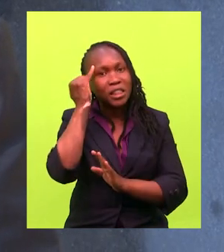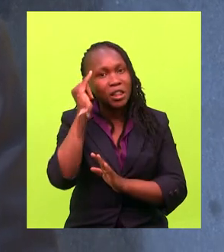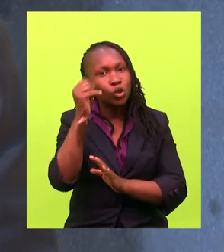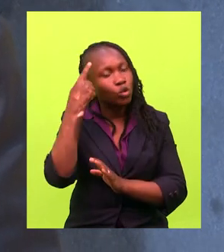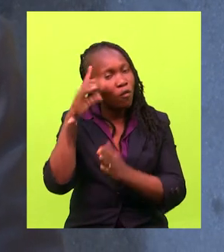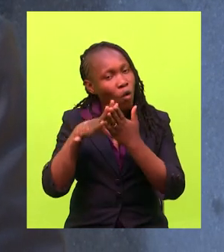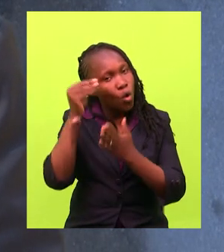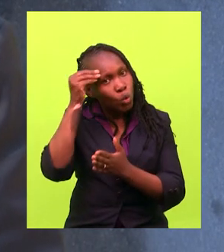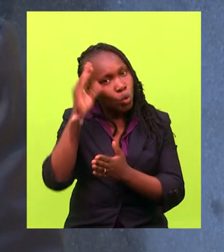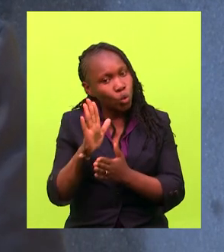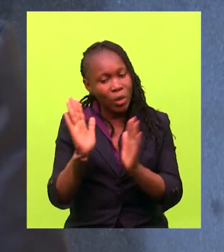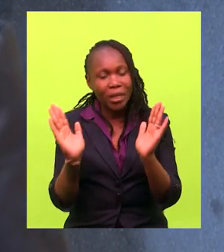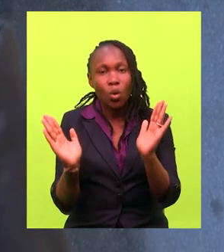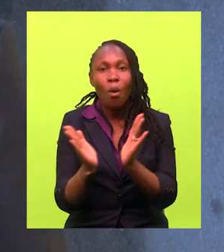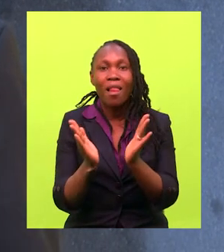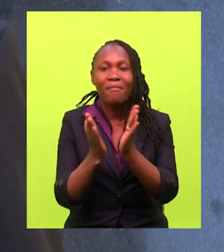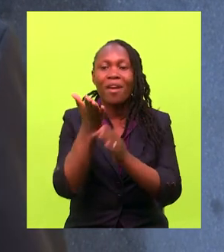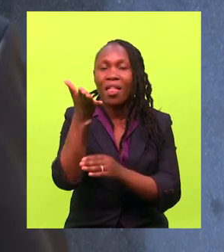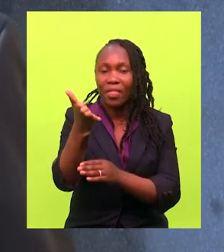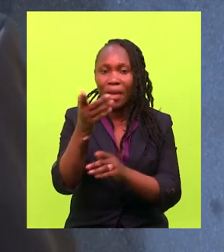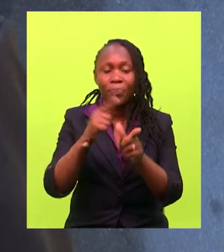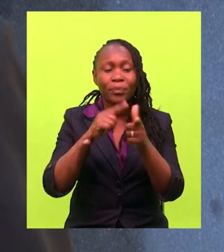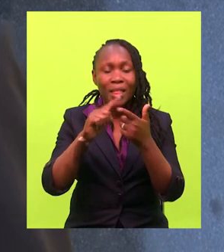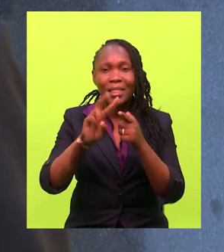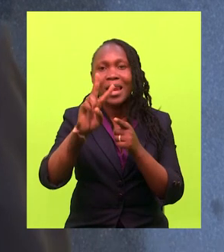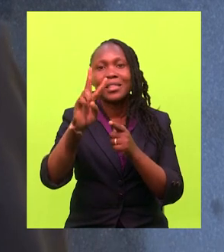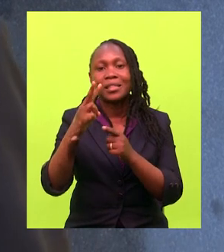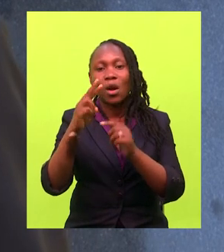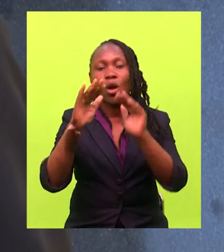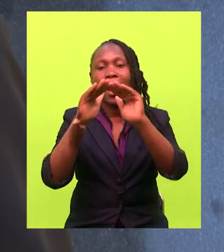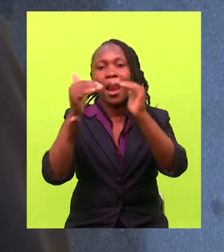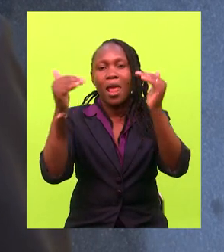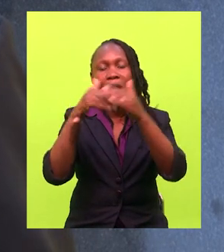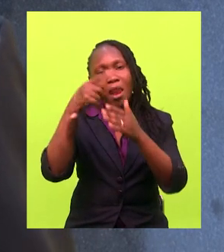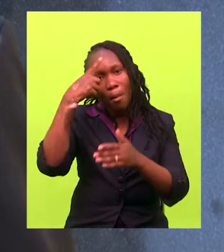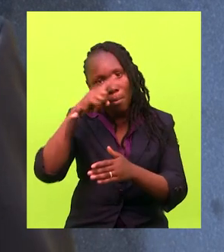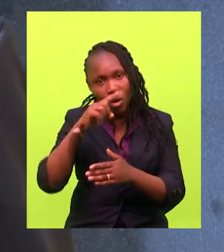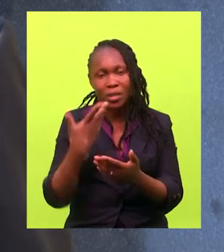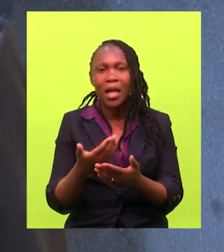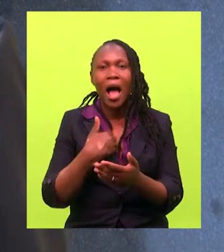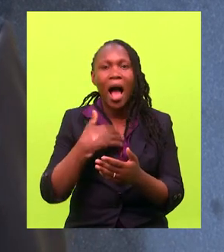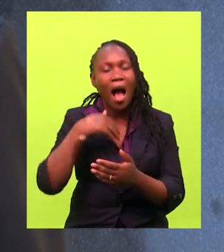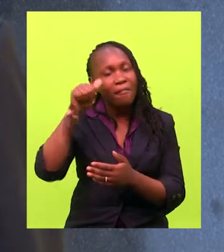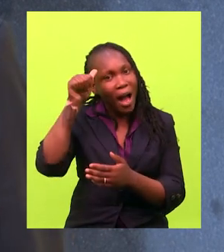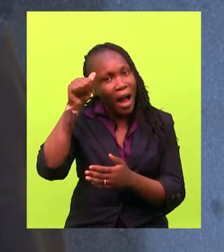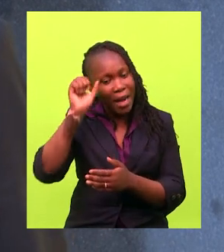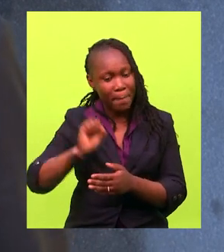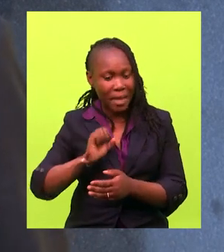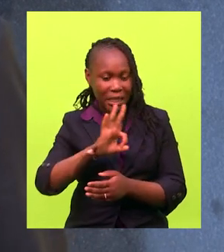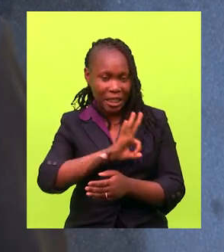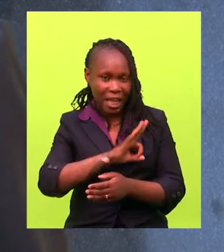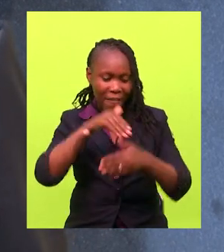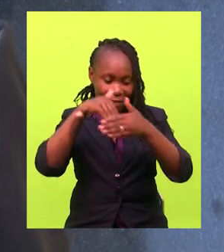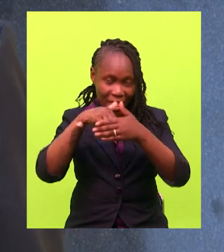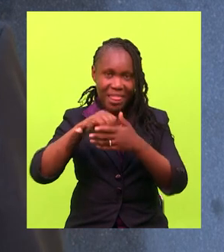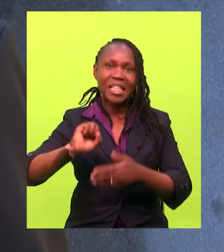issues of the student welfare in that. Then, the next layer in that policy is to have an academic staff,